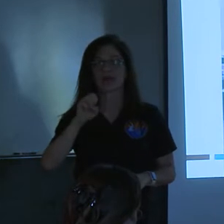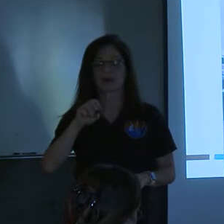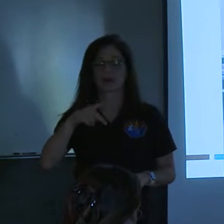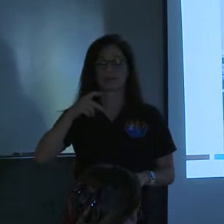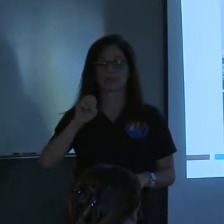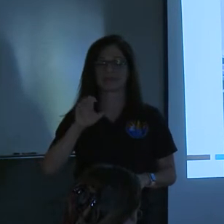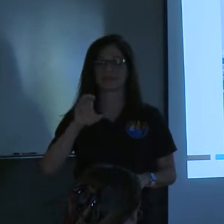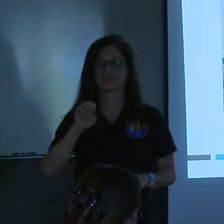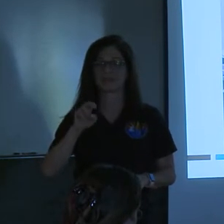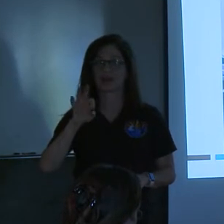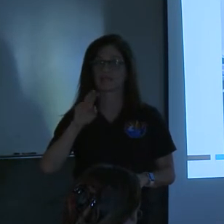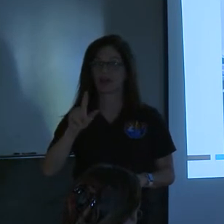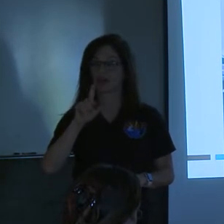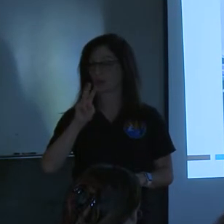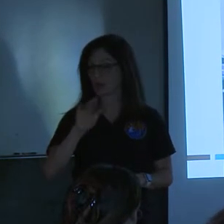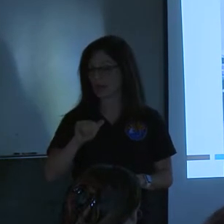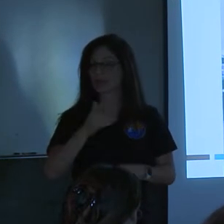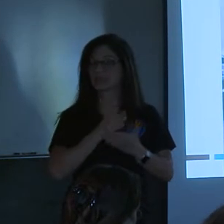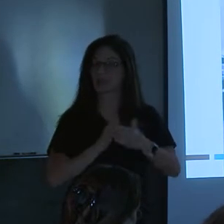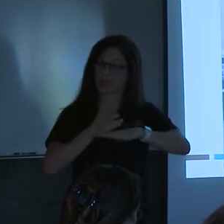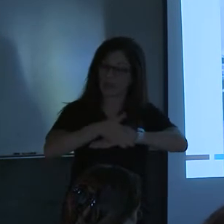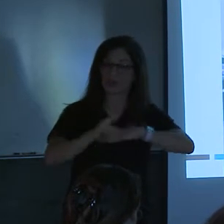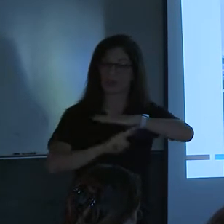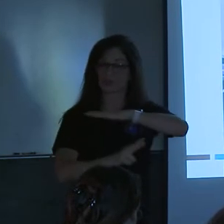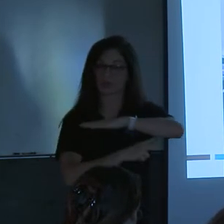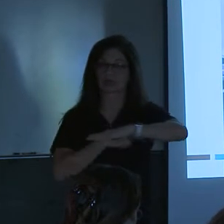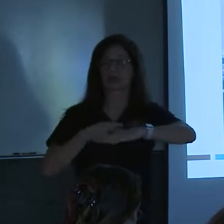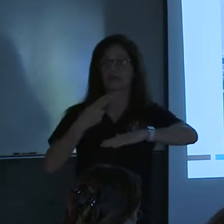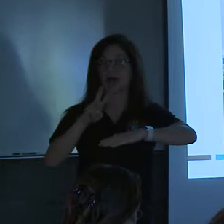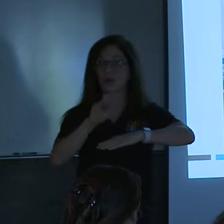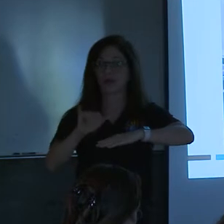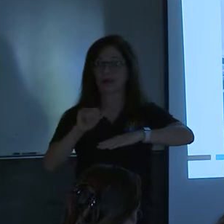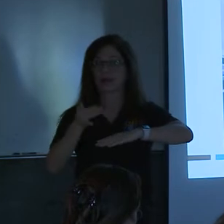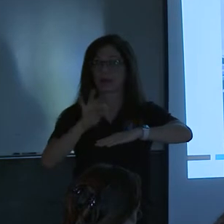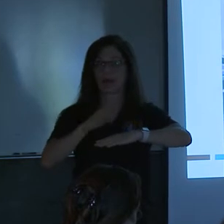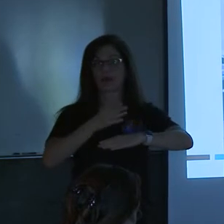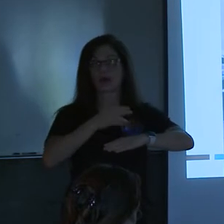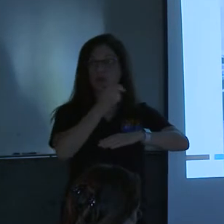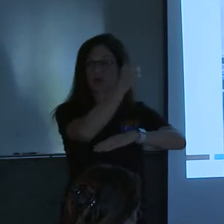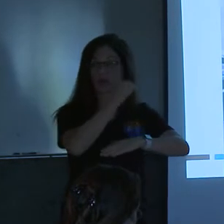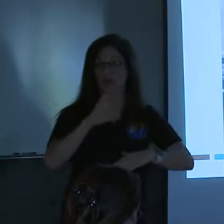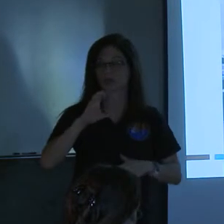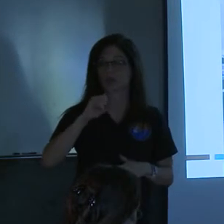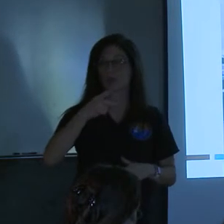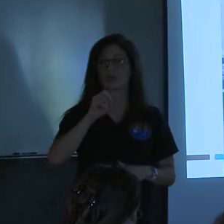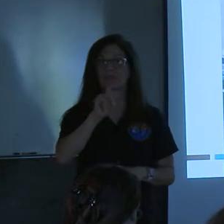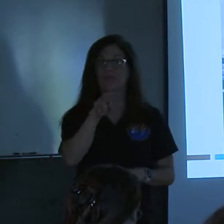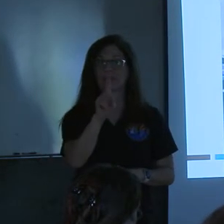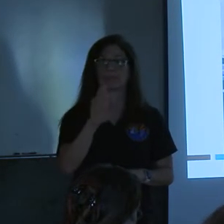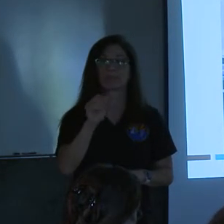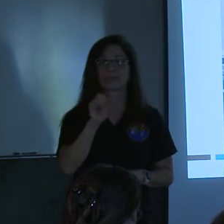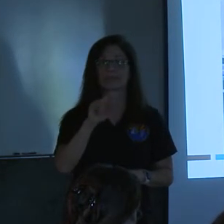bridge on the Highway 89, but we're looking north here and that's the Copeland Basin over here. But, uh, we got, again,